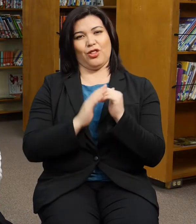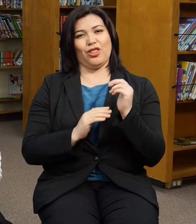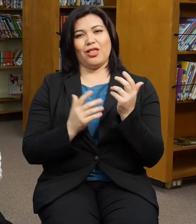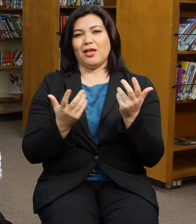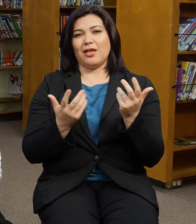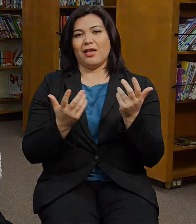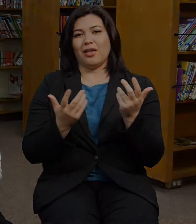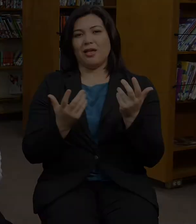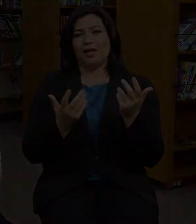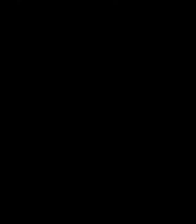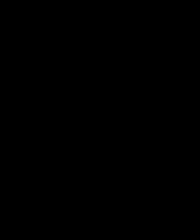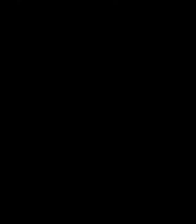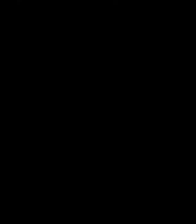And you've know, what time is And you that the that were So,